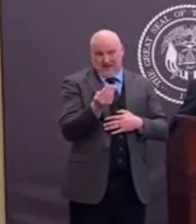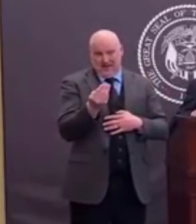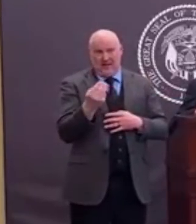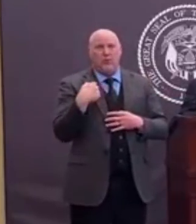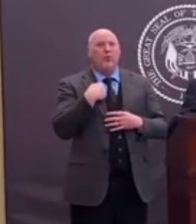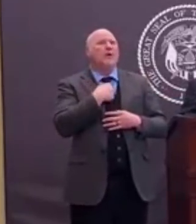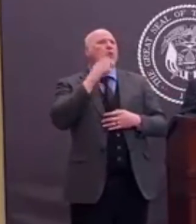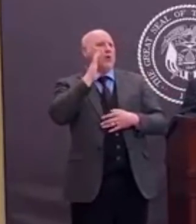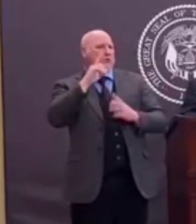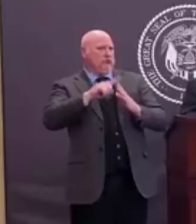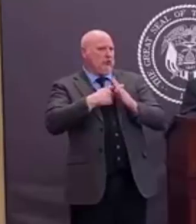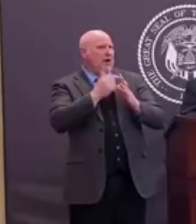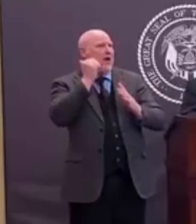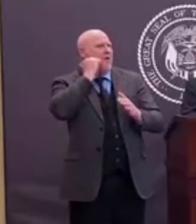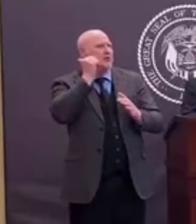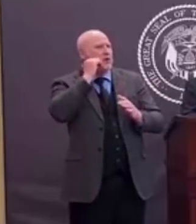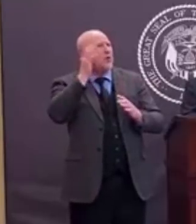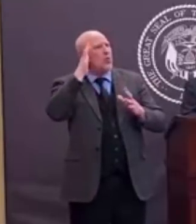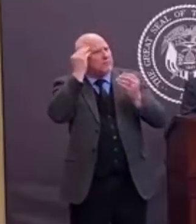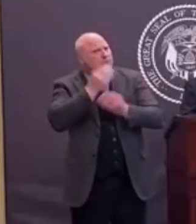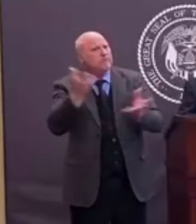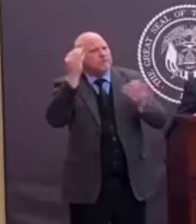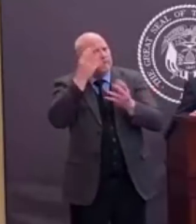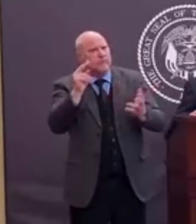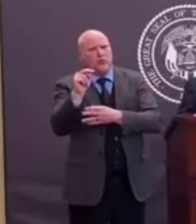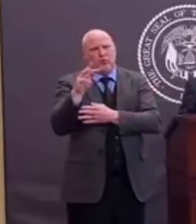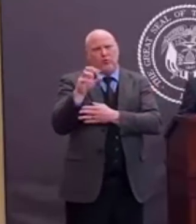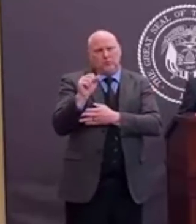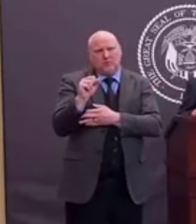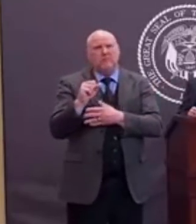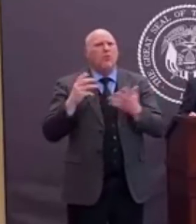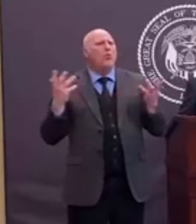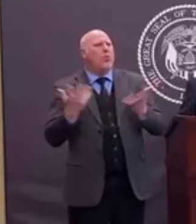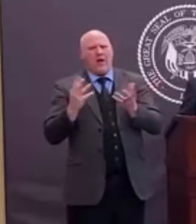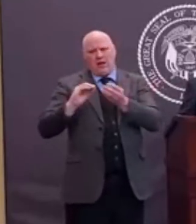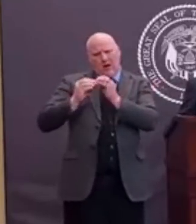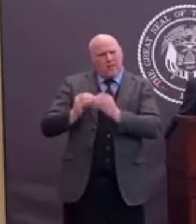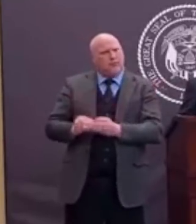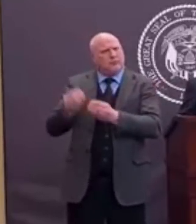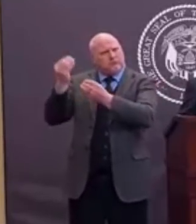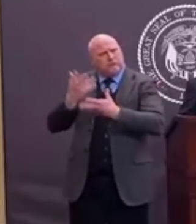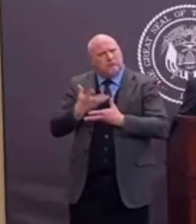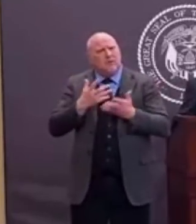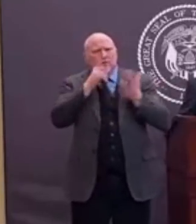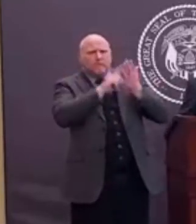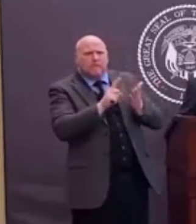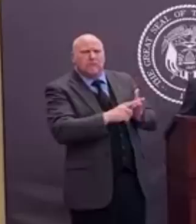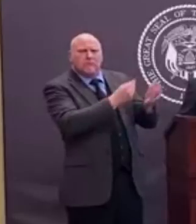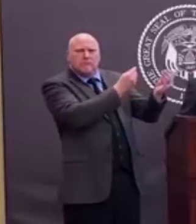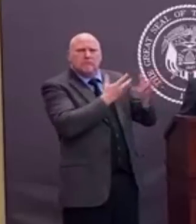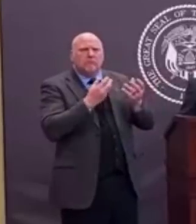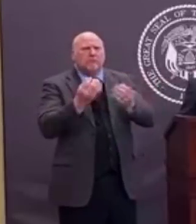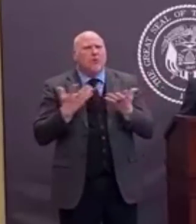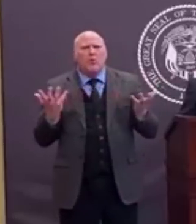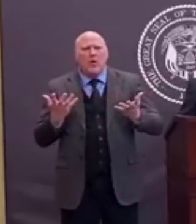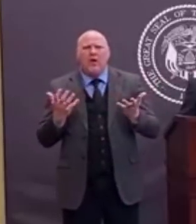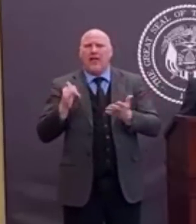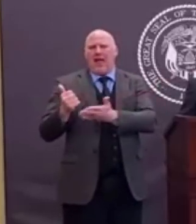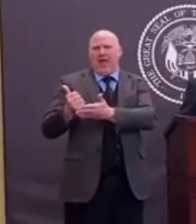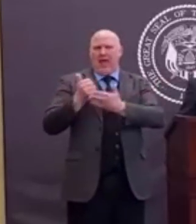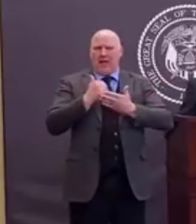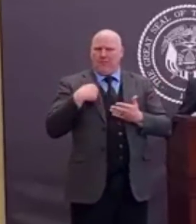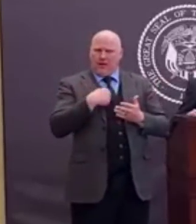what's happening, what the data shows us, and what is, in fact, informing us as far as what future policy will be or must be.